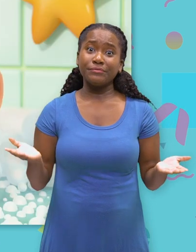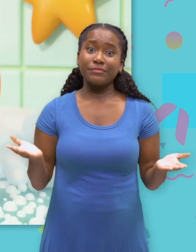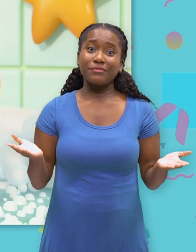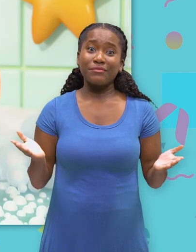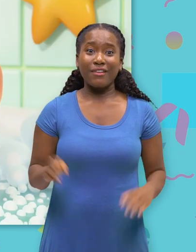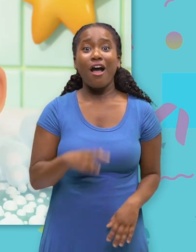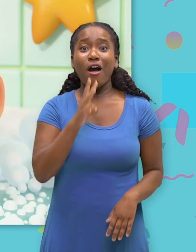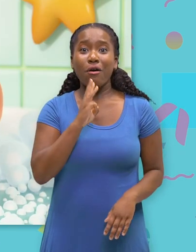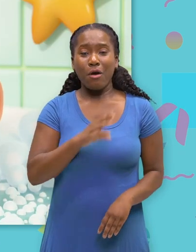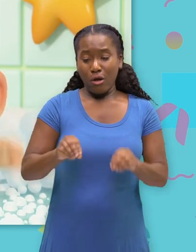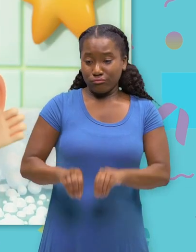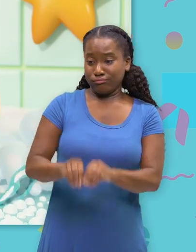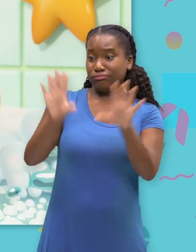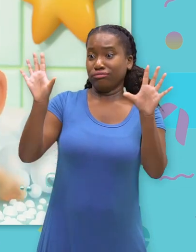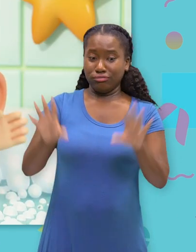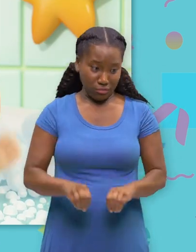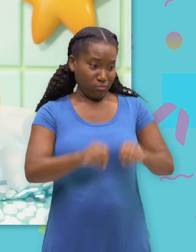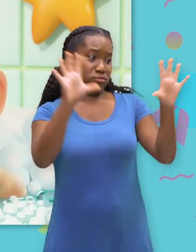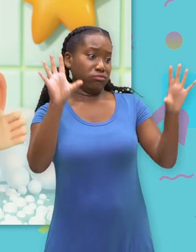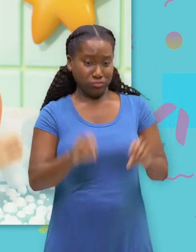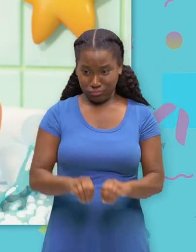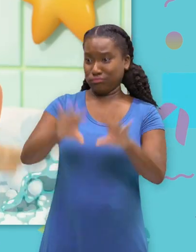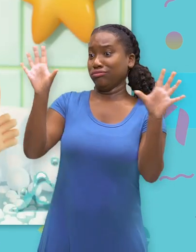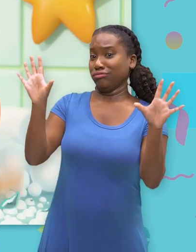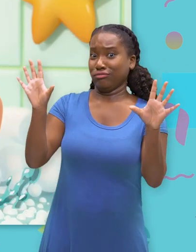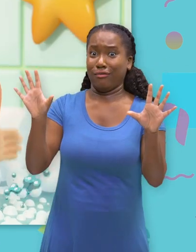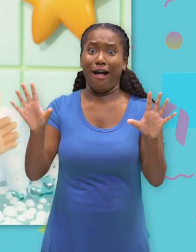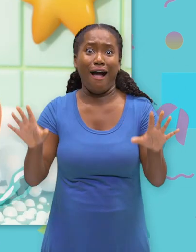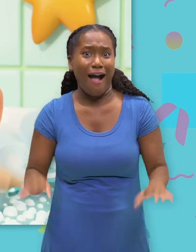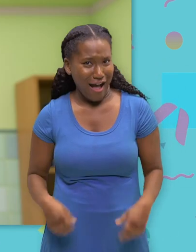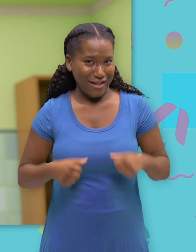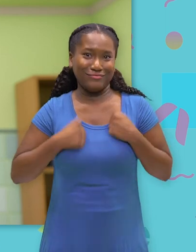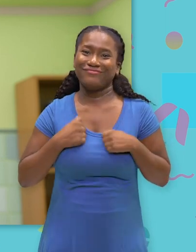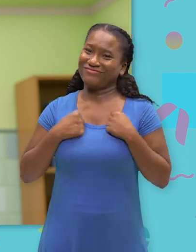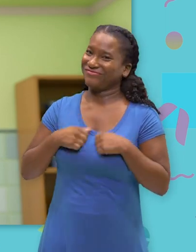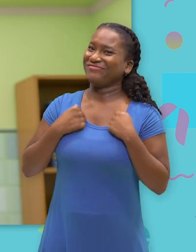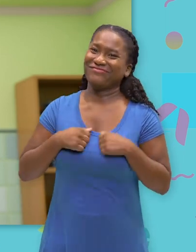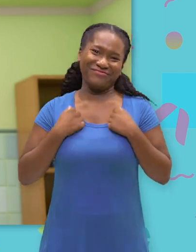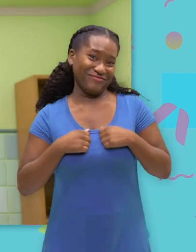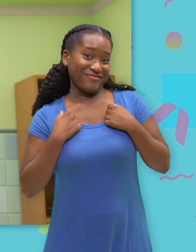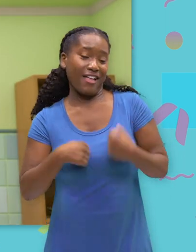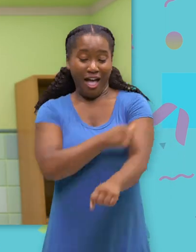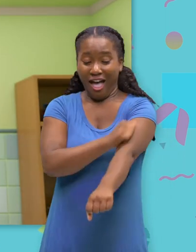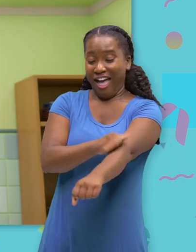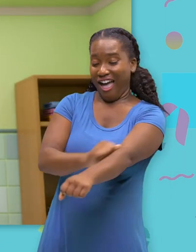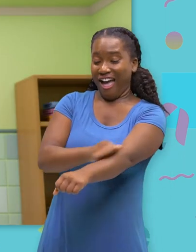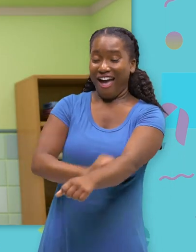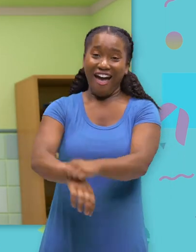Splish, splash, splish and splosh In the bath, do, do, do, do, do,